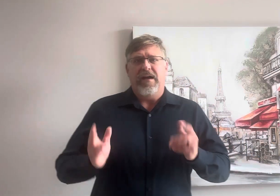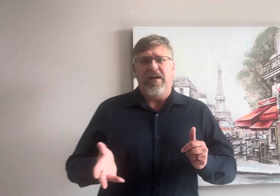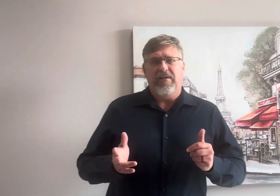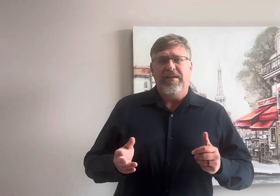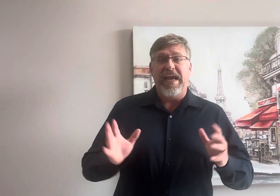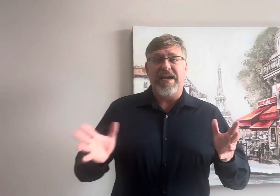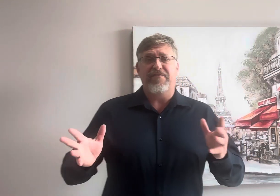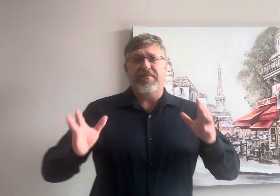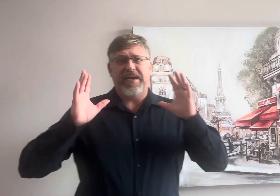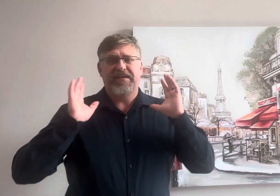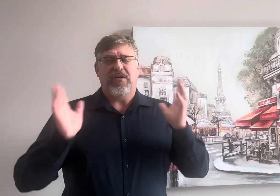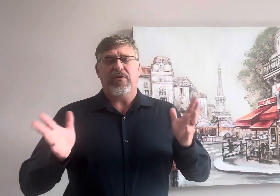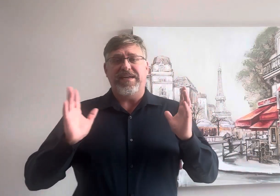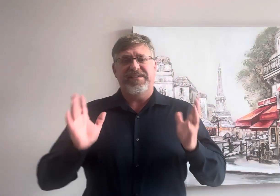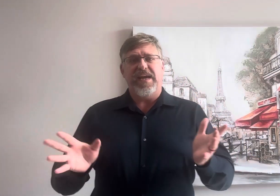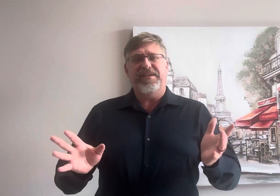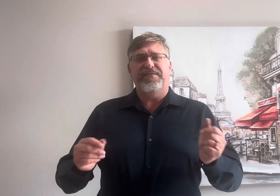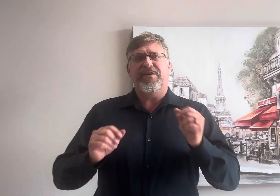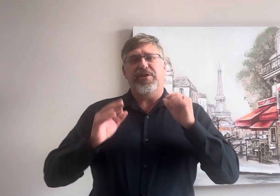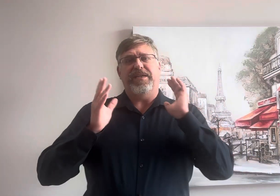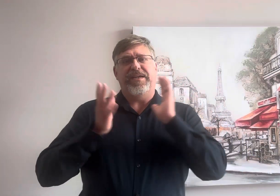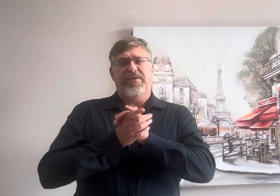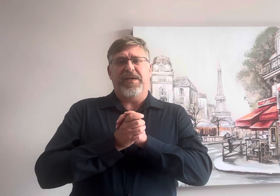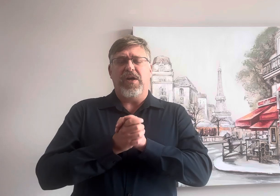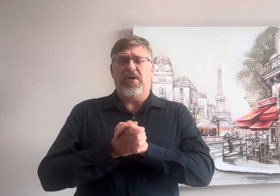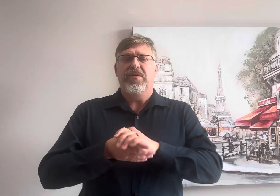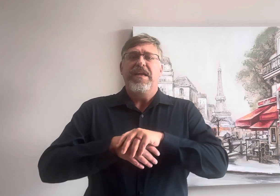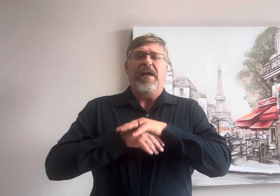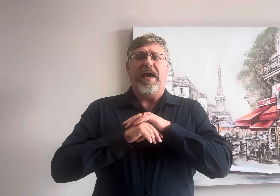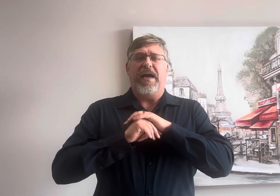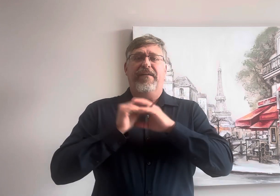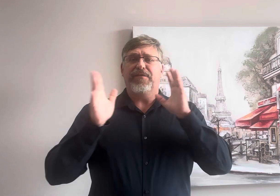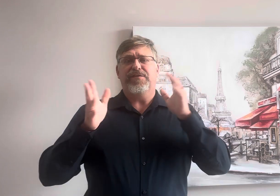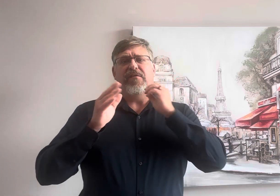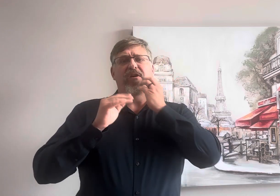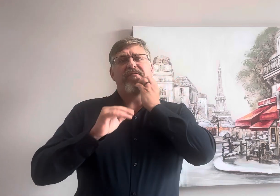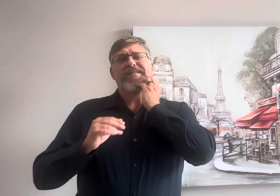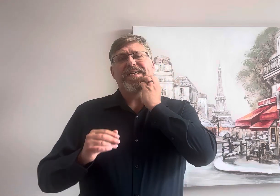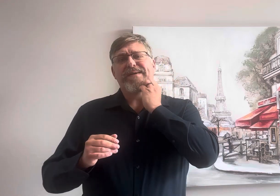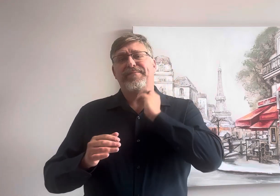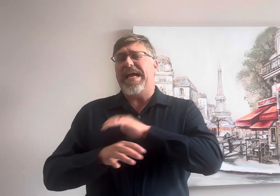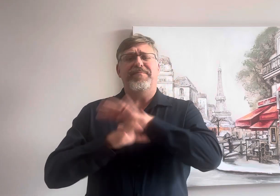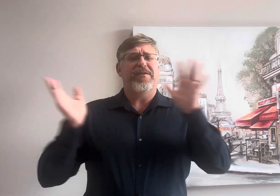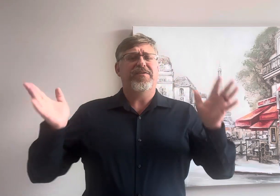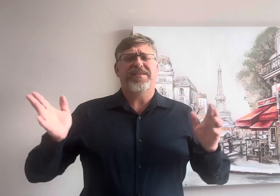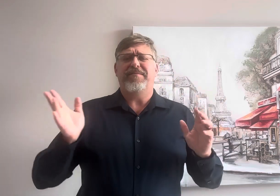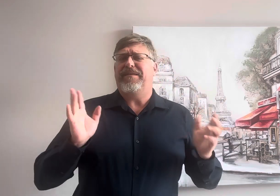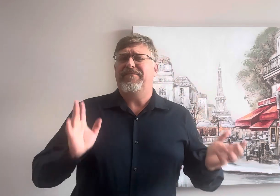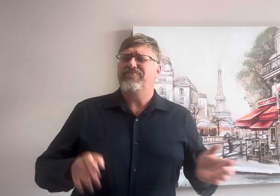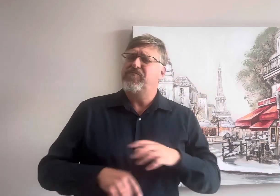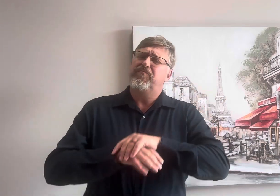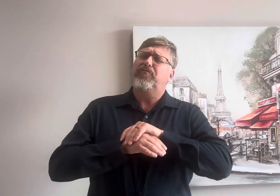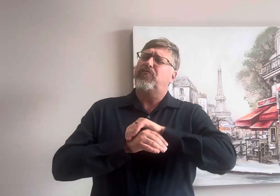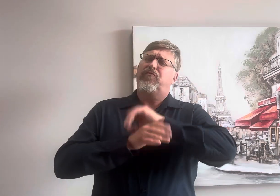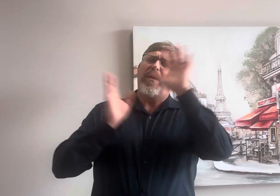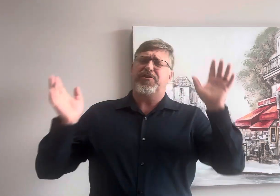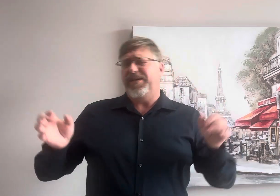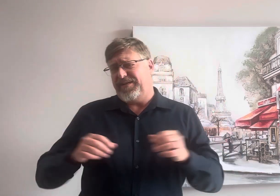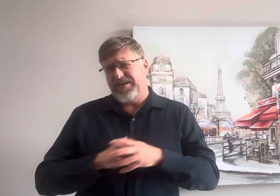hey everybody okay science fiction here we go uh first of all uh black mirror assignment crushed it you